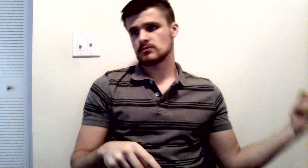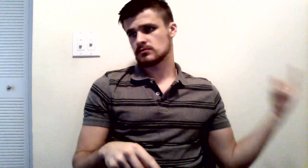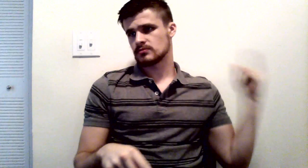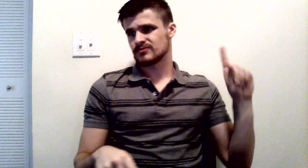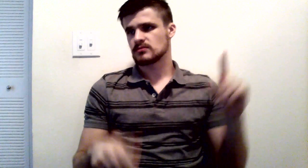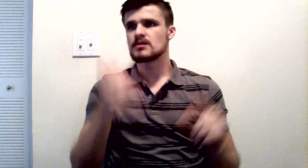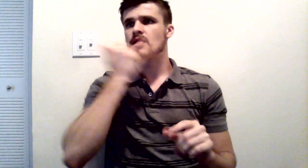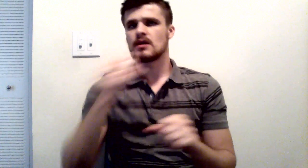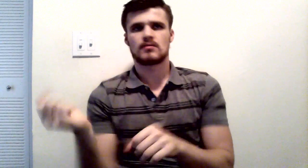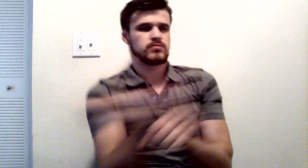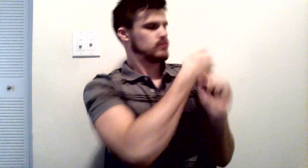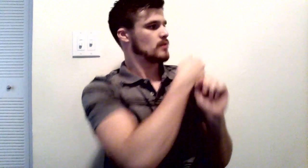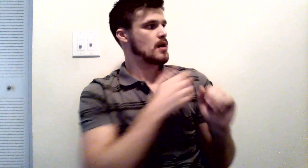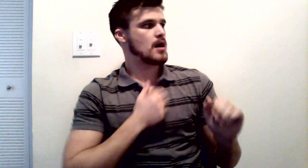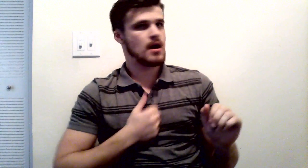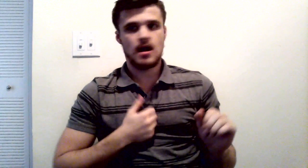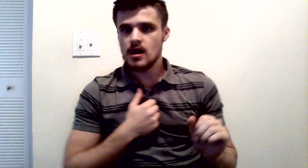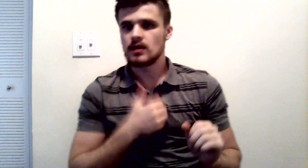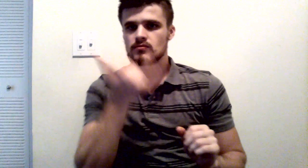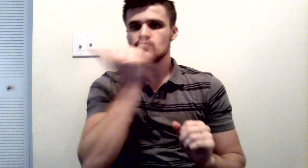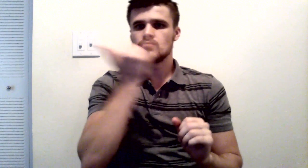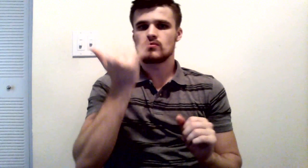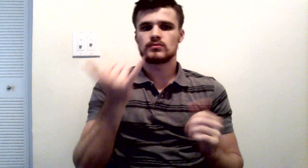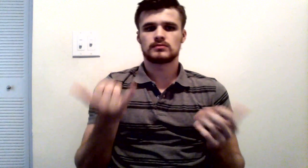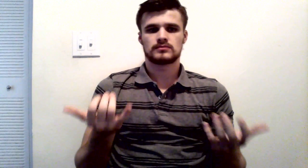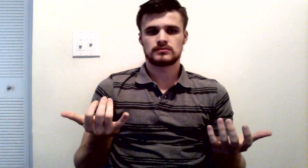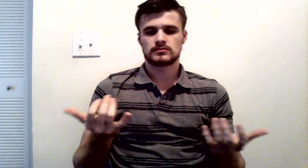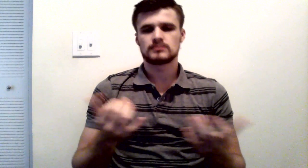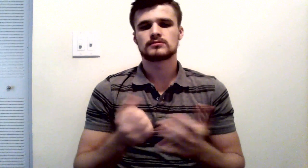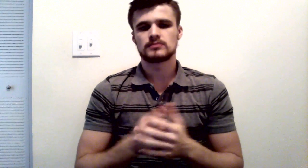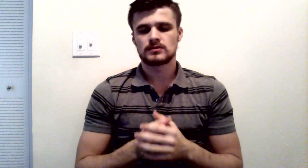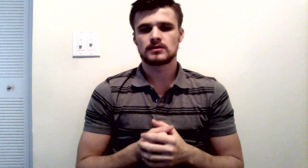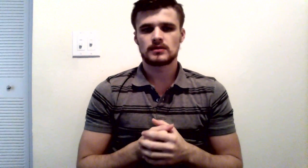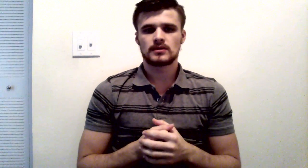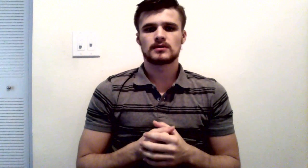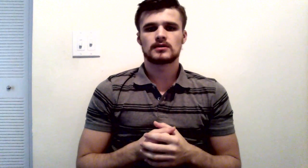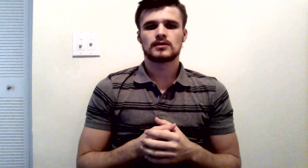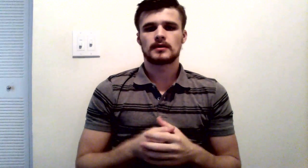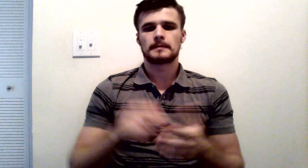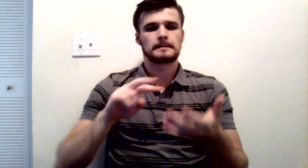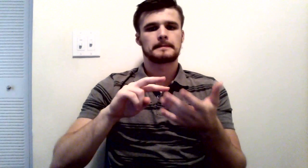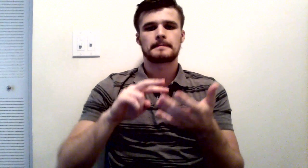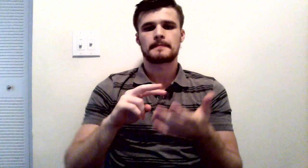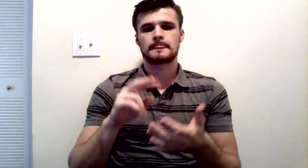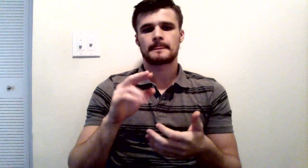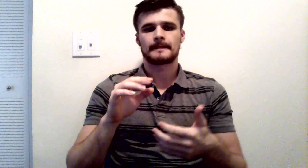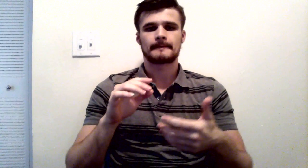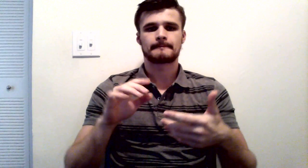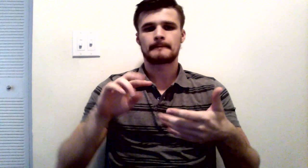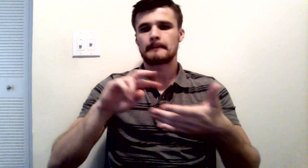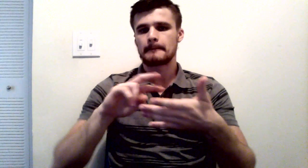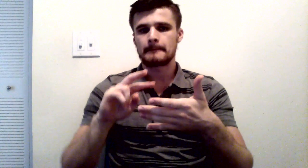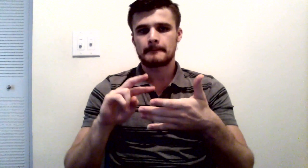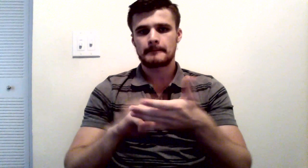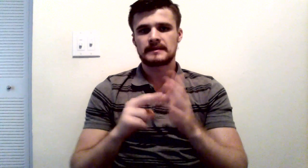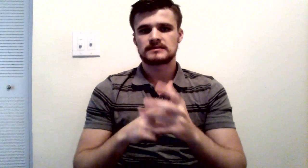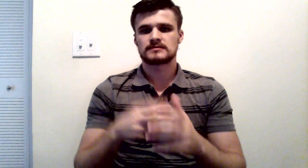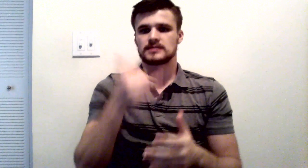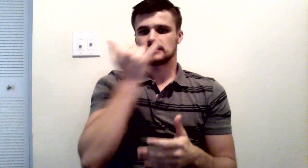But you don't have the mens rea because you did not intend to hit them. So, it would be an accident rather than a crime.